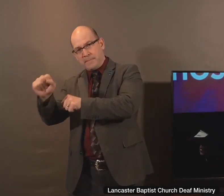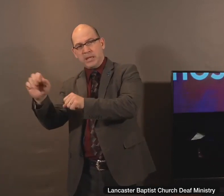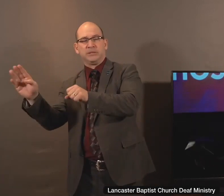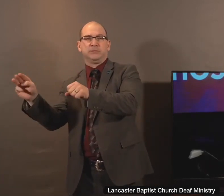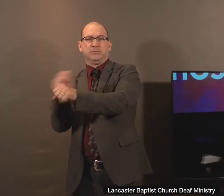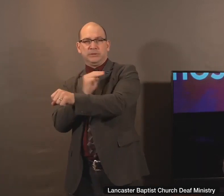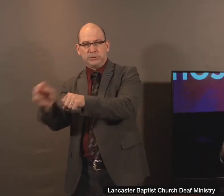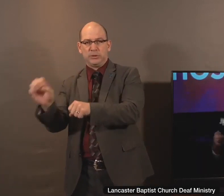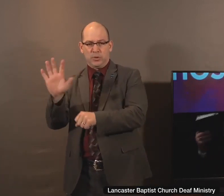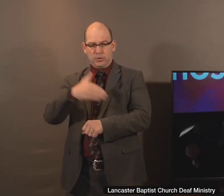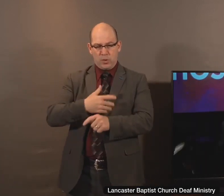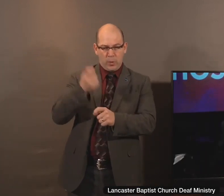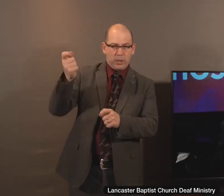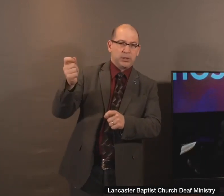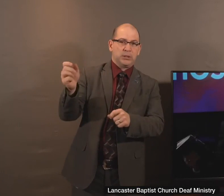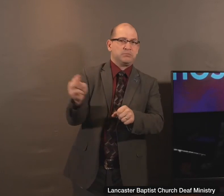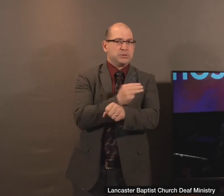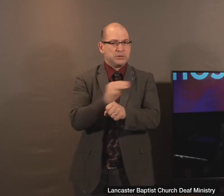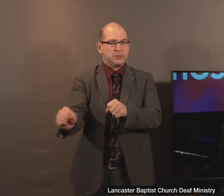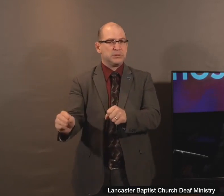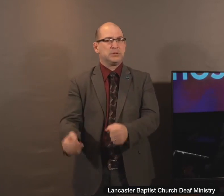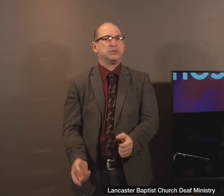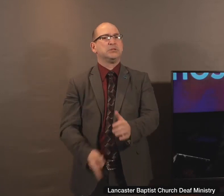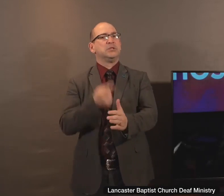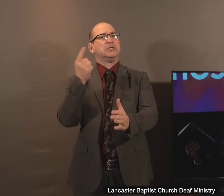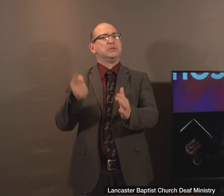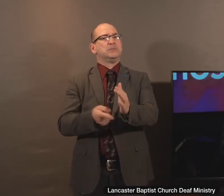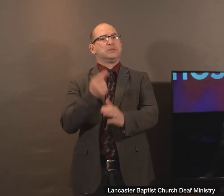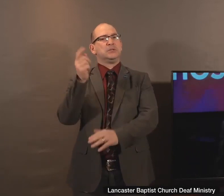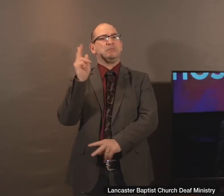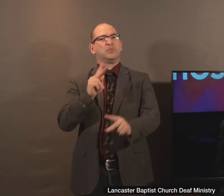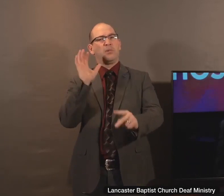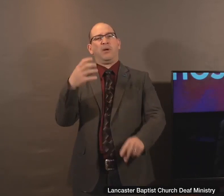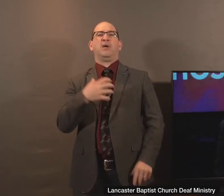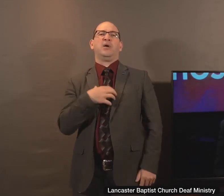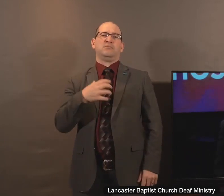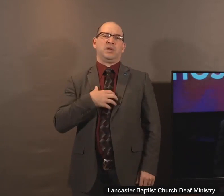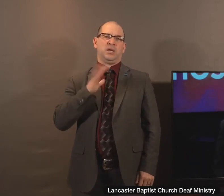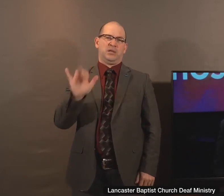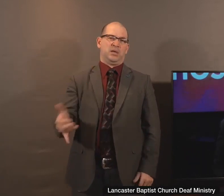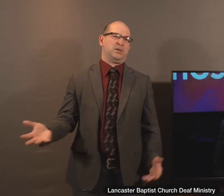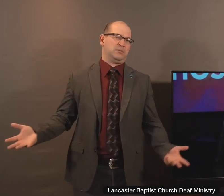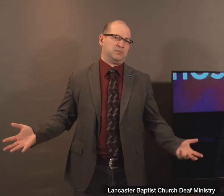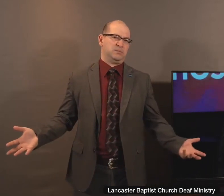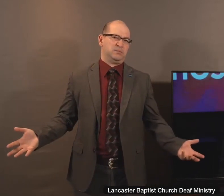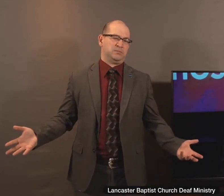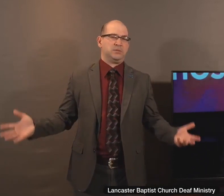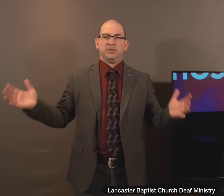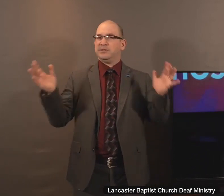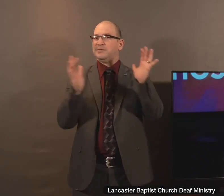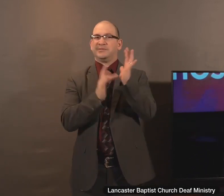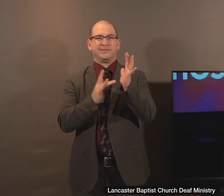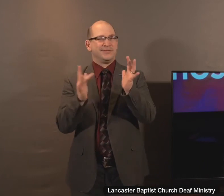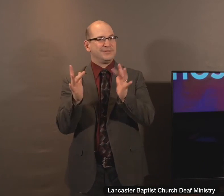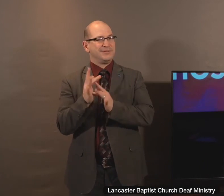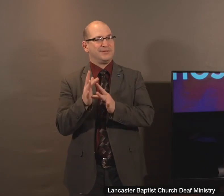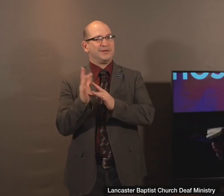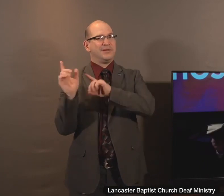trying to reach anybody and everybody, sometimes there will be someone that will complain about that. But Jesus came for